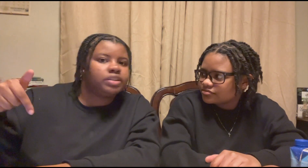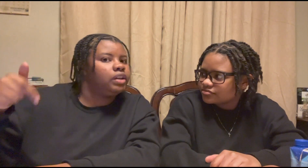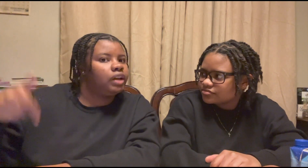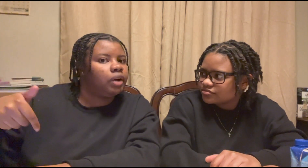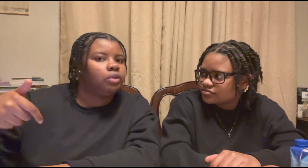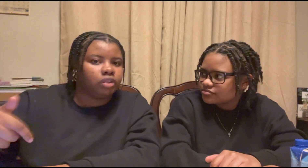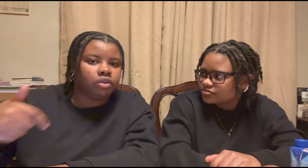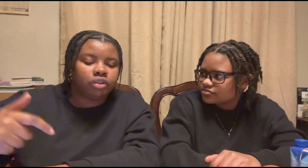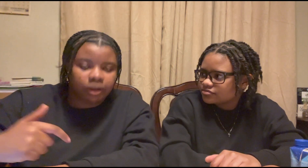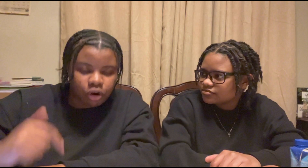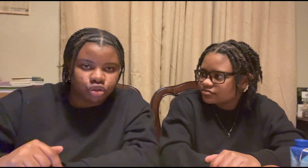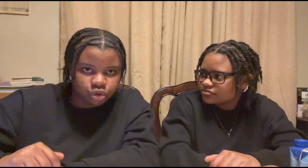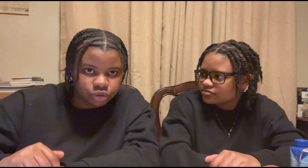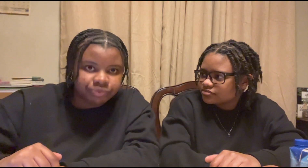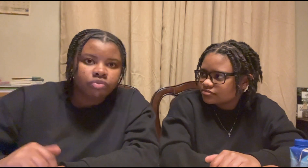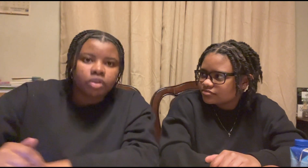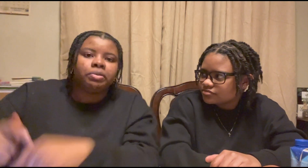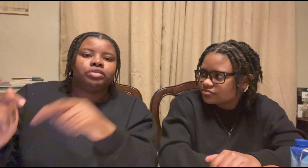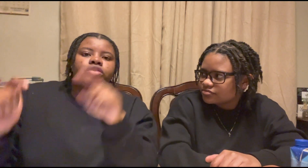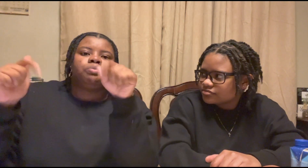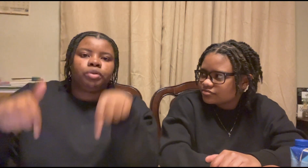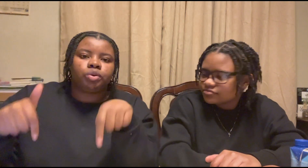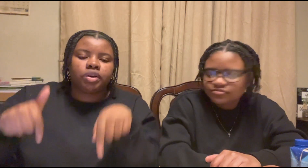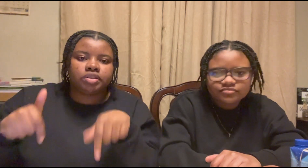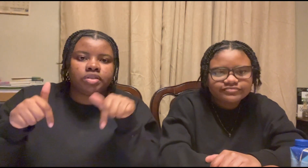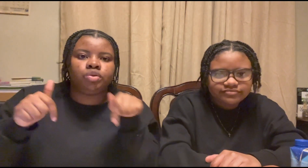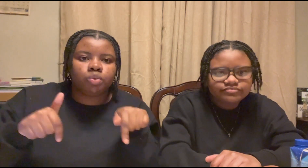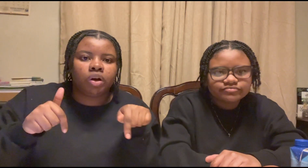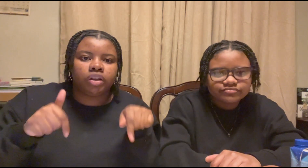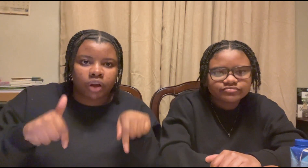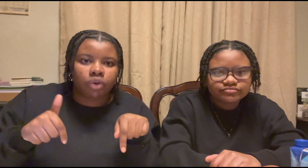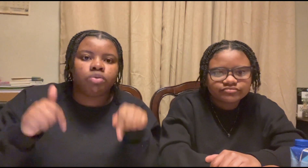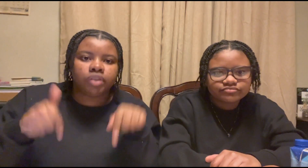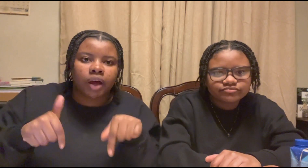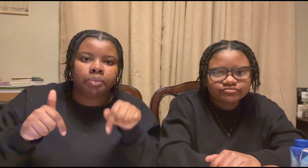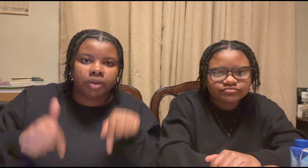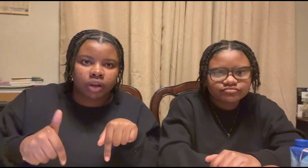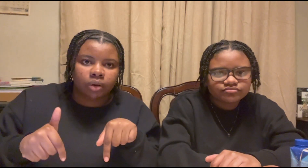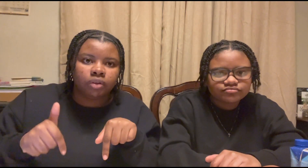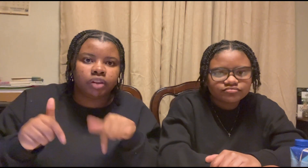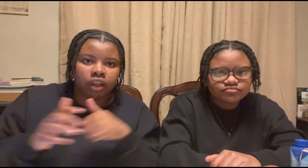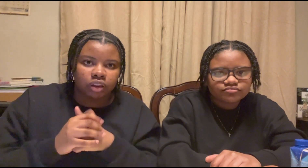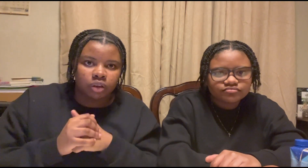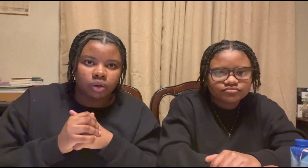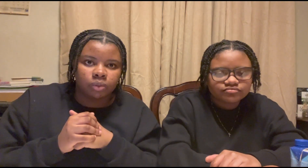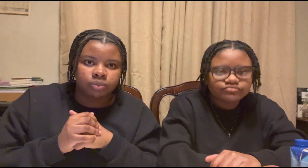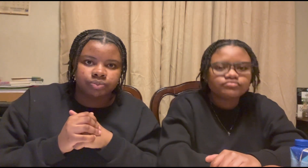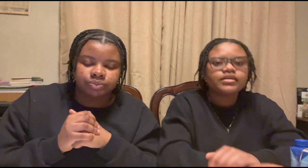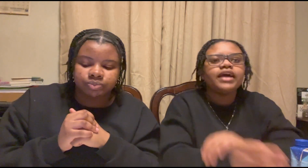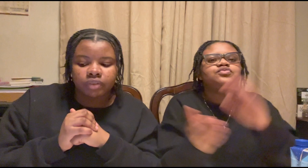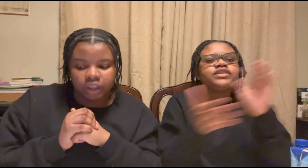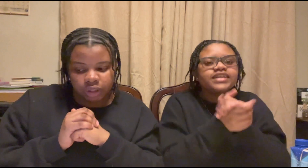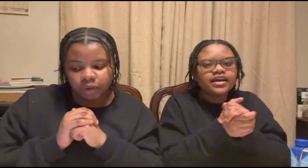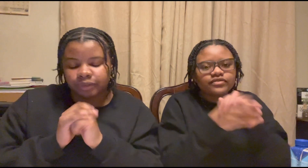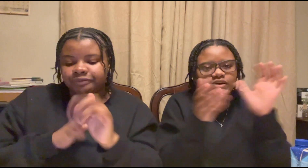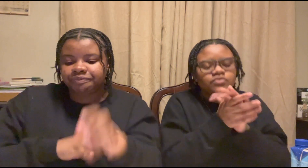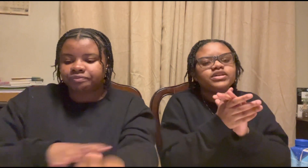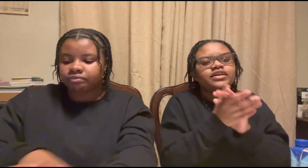say yeah i want a q a part two make sure you put questions you want to know down below thank you if we get if we get